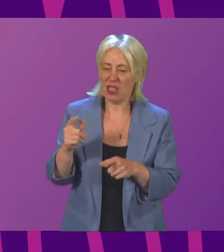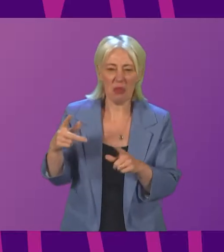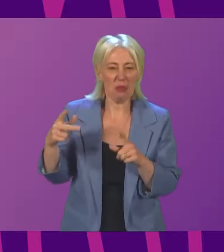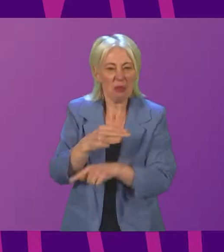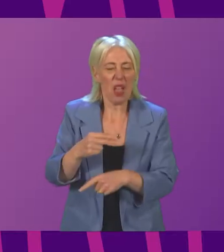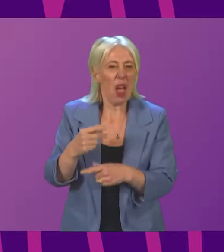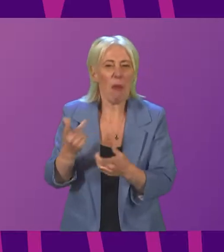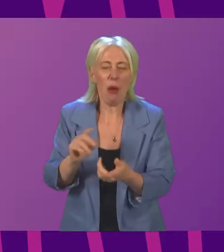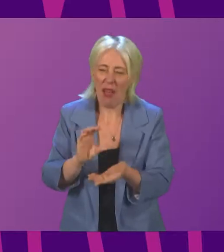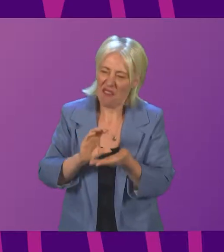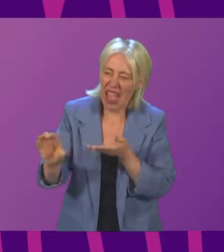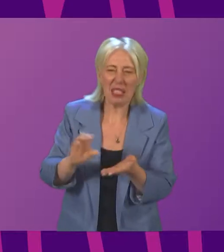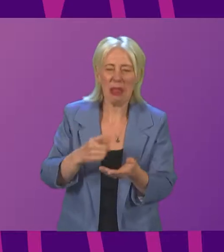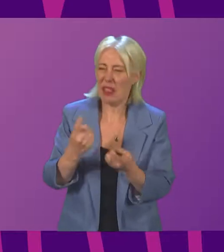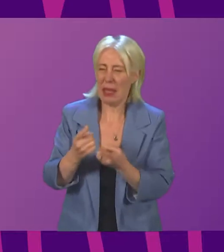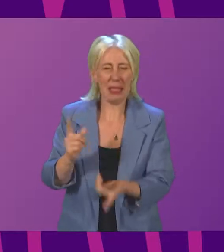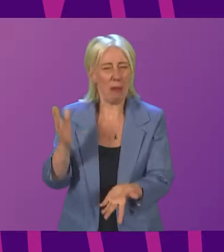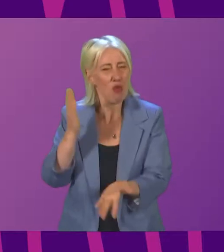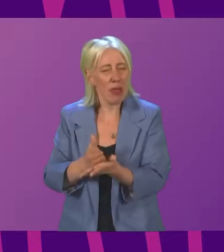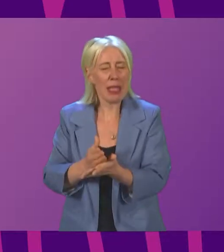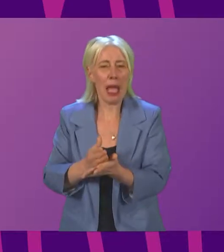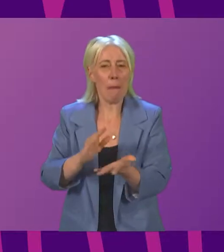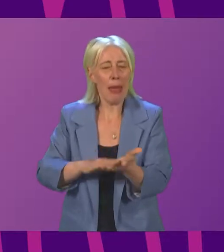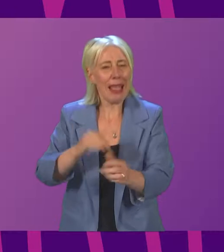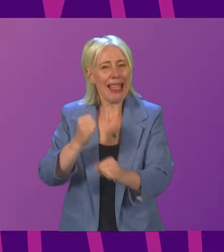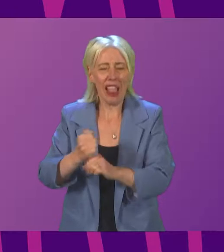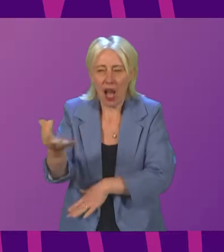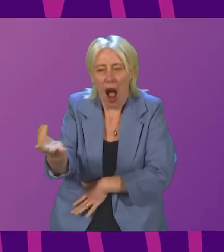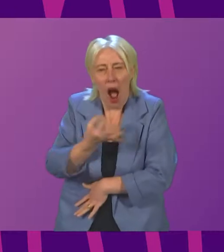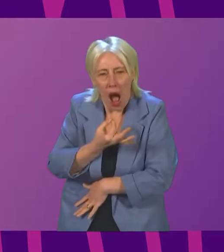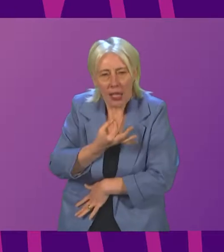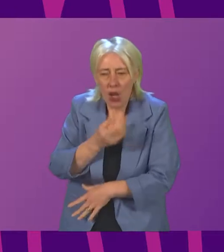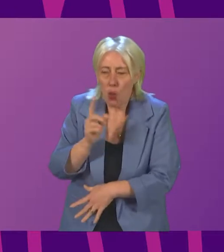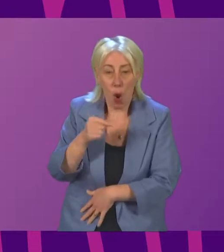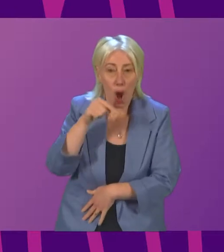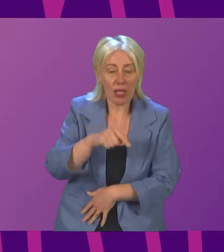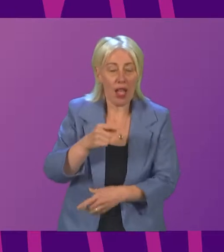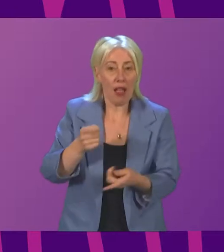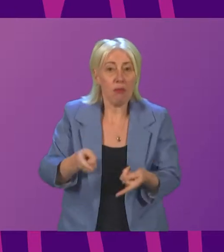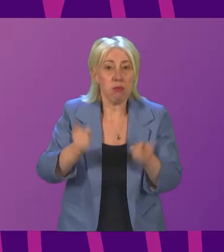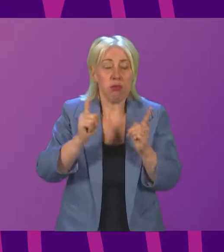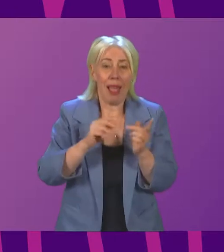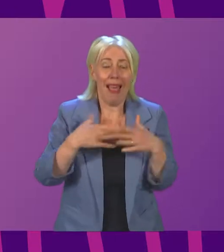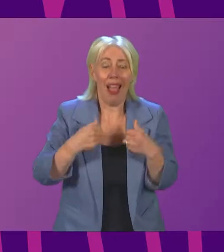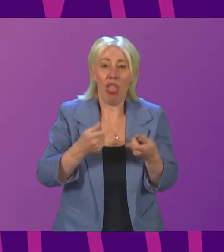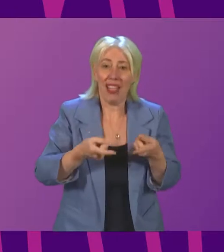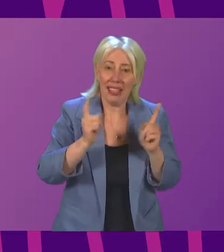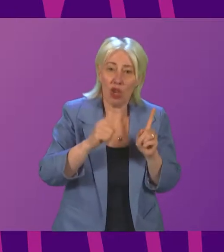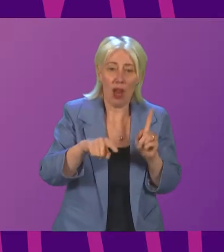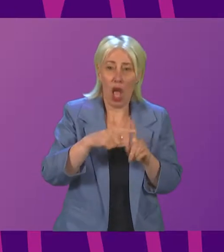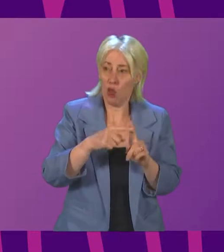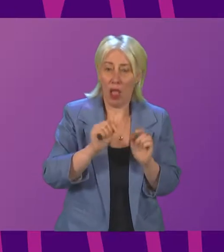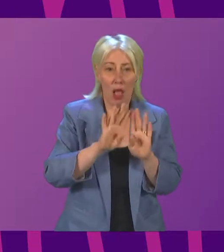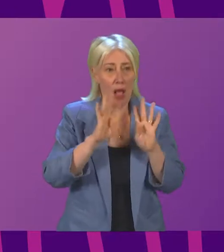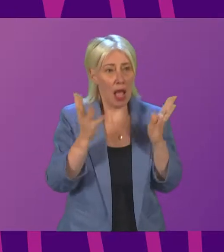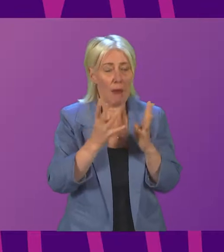sound bites about investment. She's actually asking the Cabinet Secretary about what he and his government have done to pre-empt the crisis